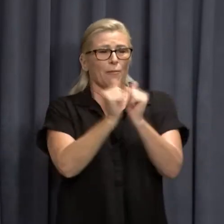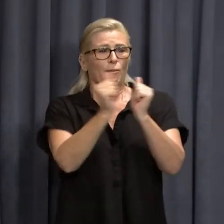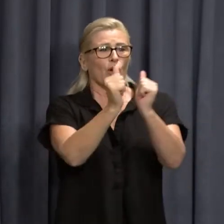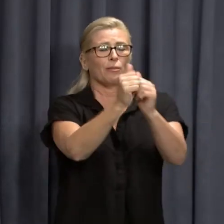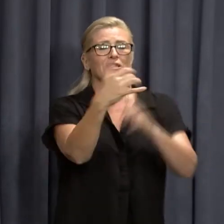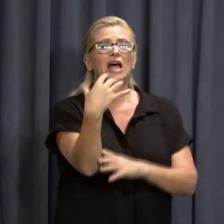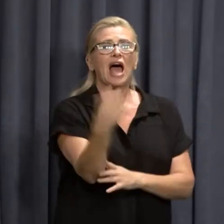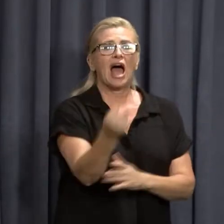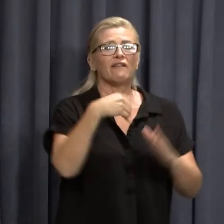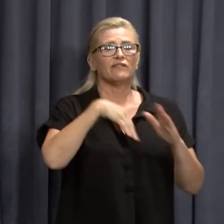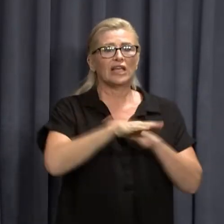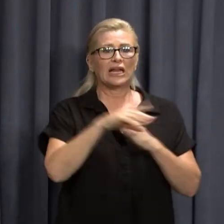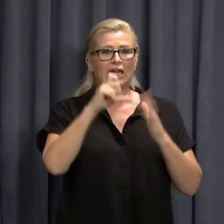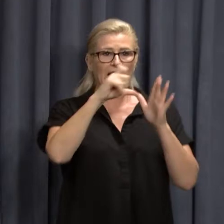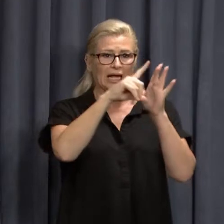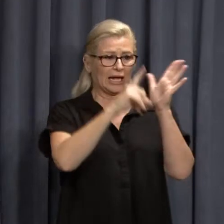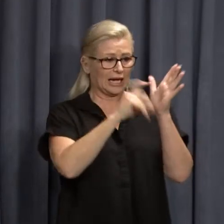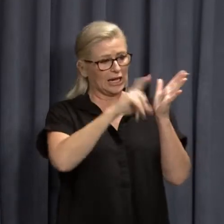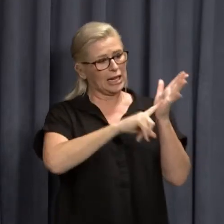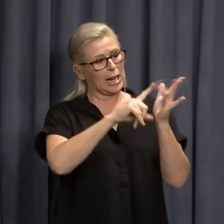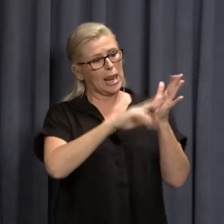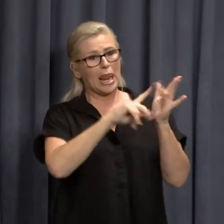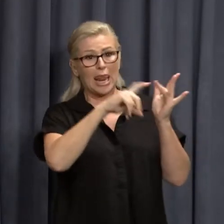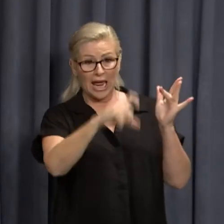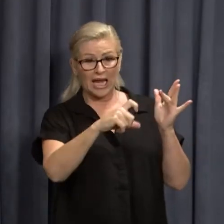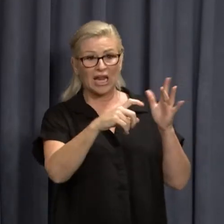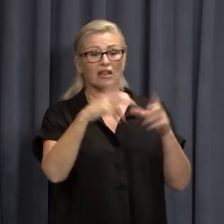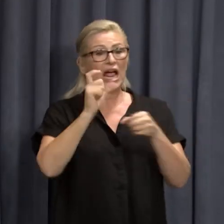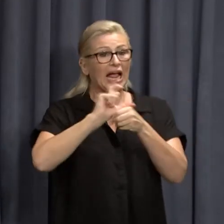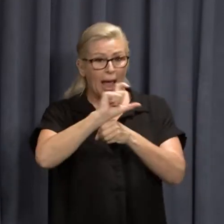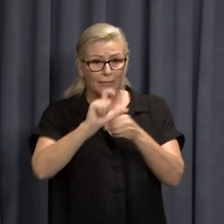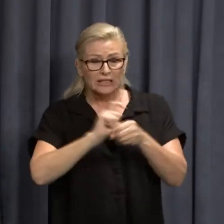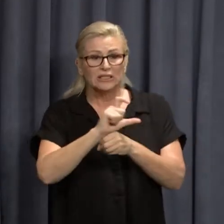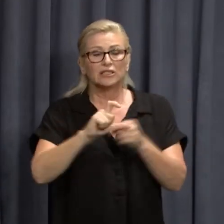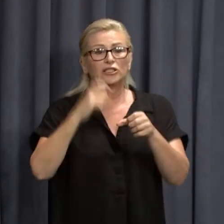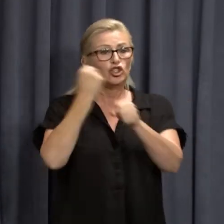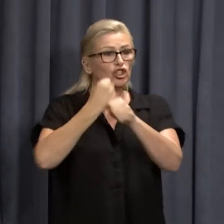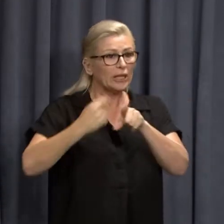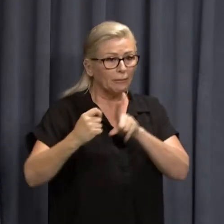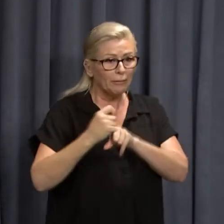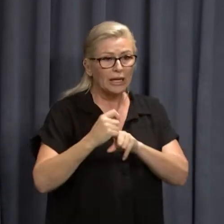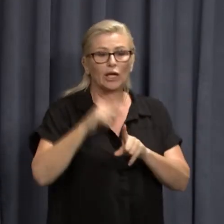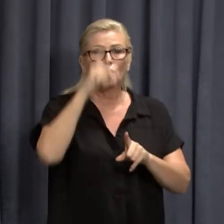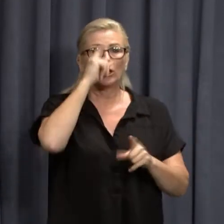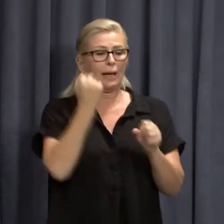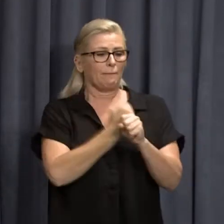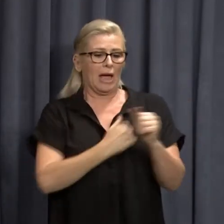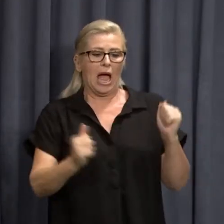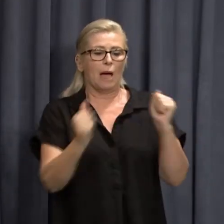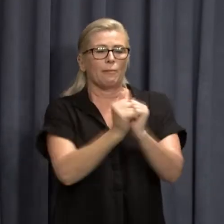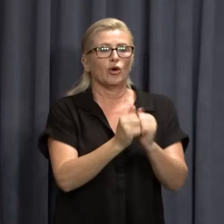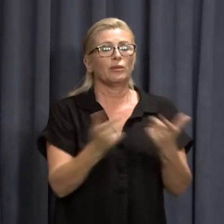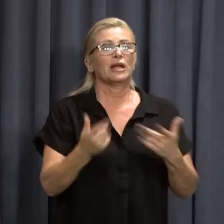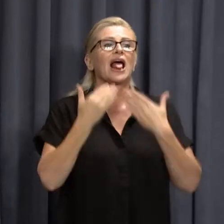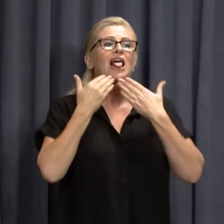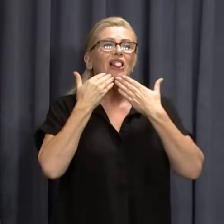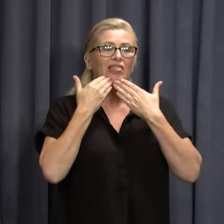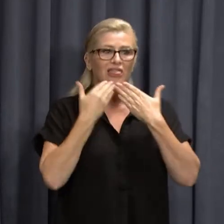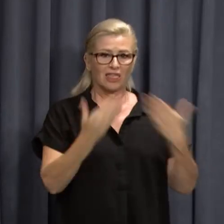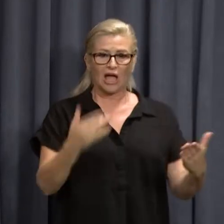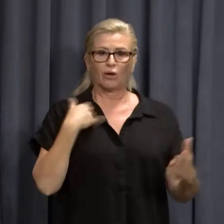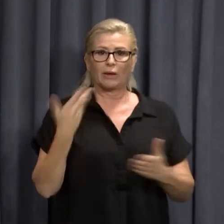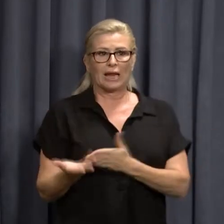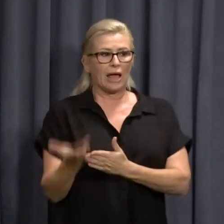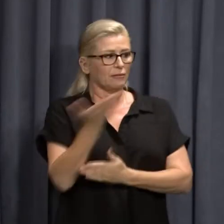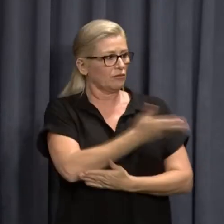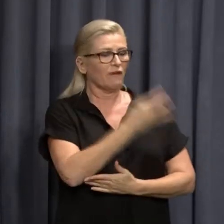at pharmacies and at GPs so you can make a booking via VaccinateWA. Thanks everyone and I'll now hand back